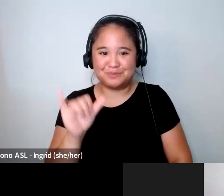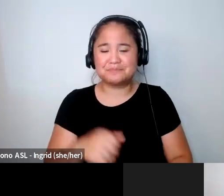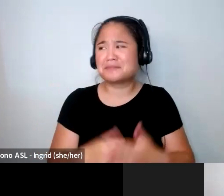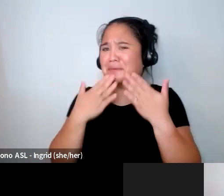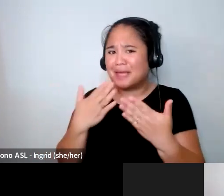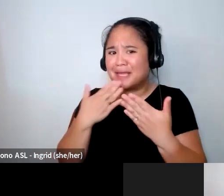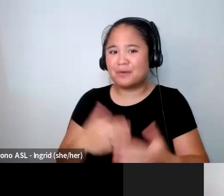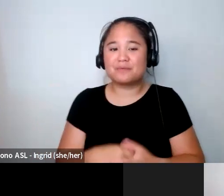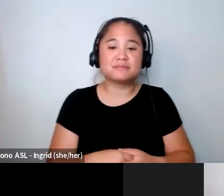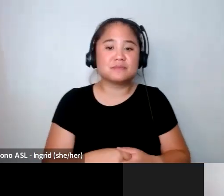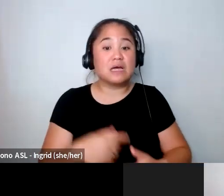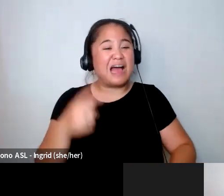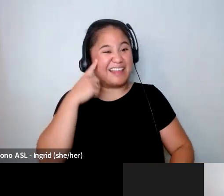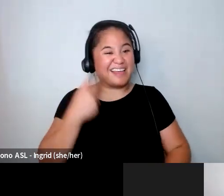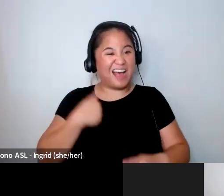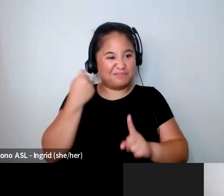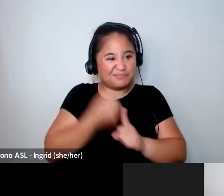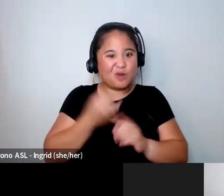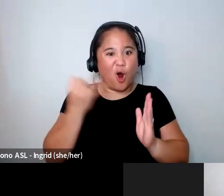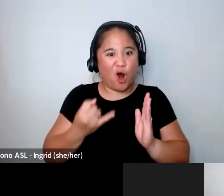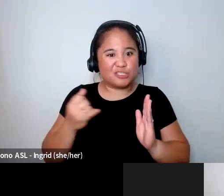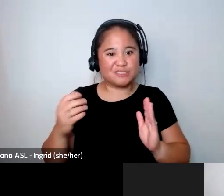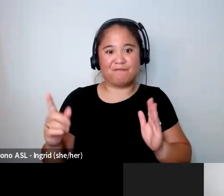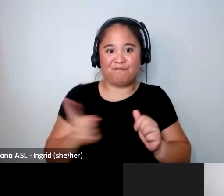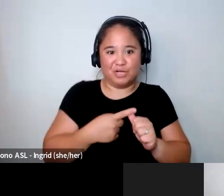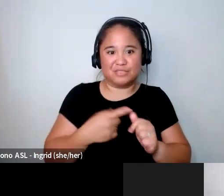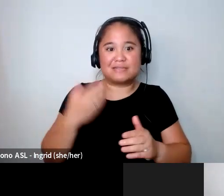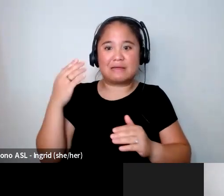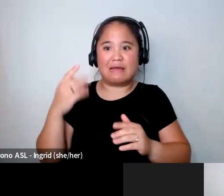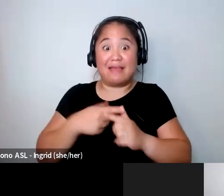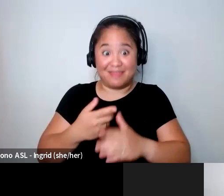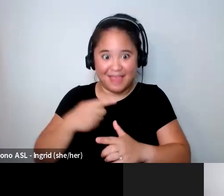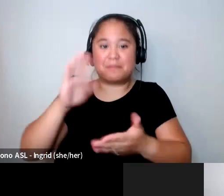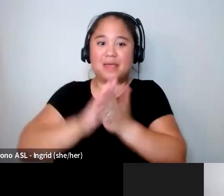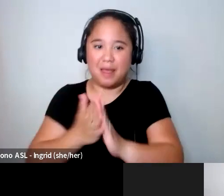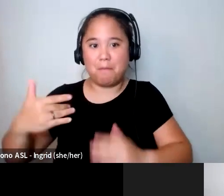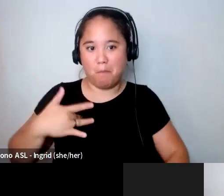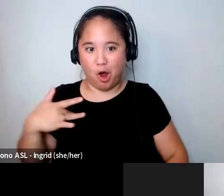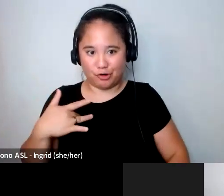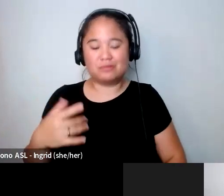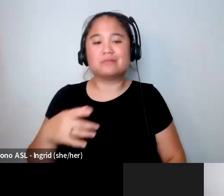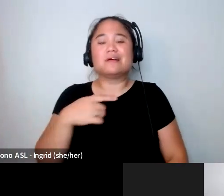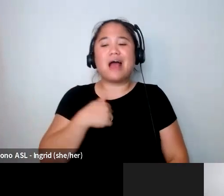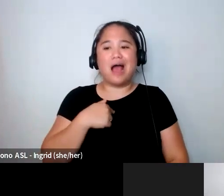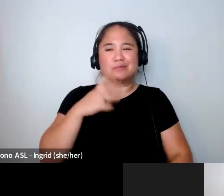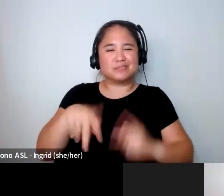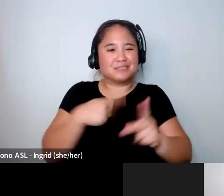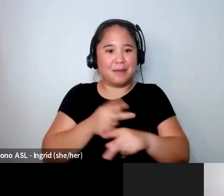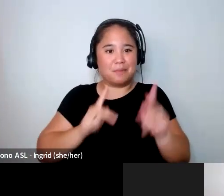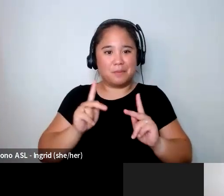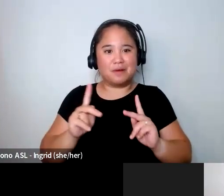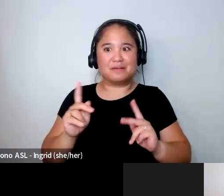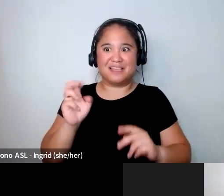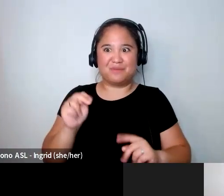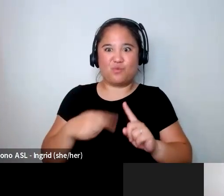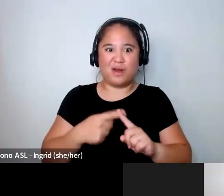actually was probably an artist first before I was a model I kind of fell into modeling I was always one of those people who even when I was younger